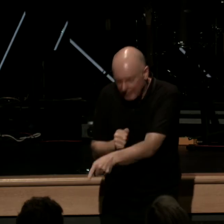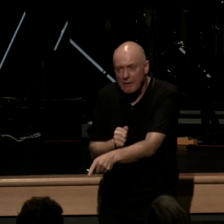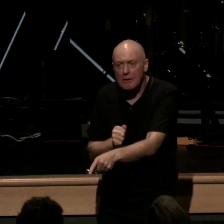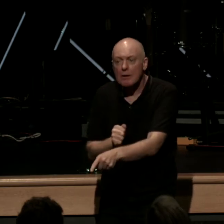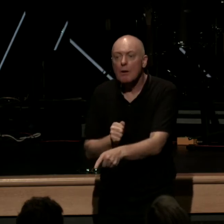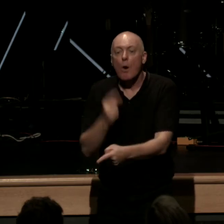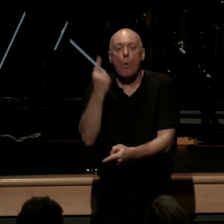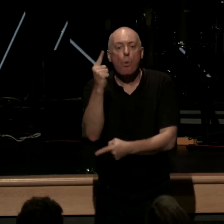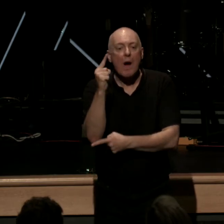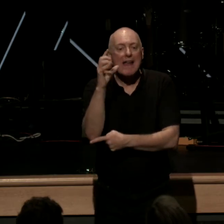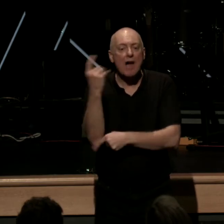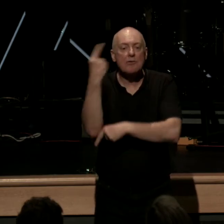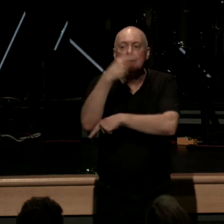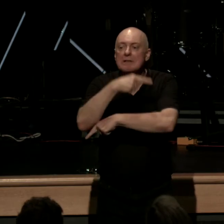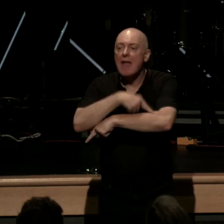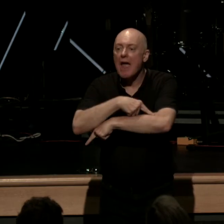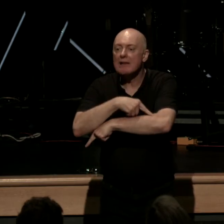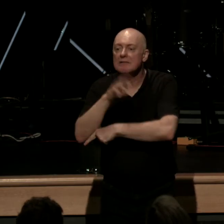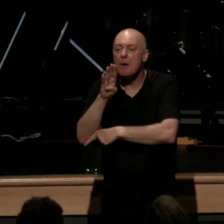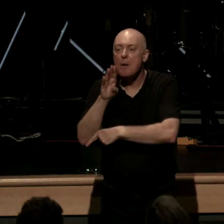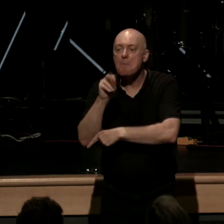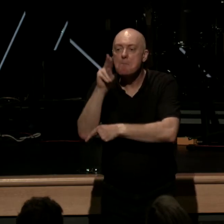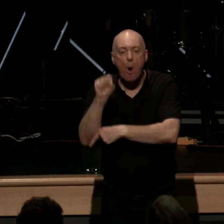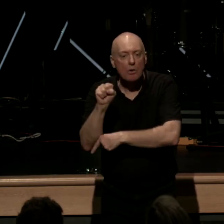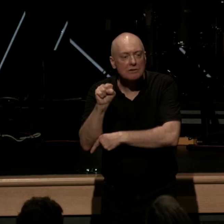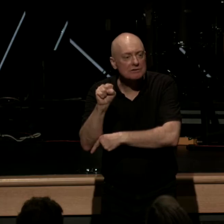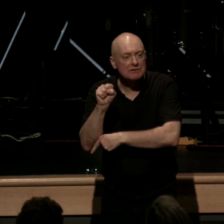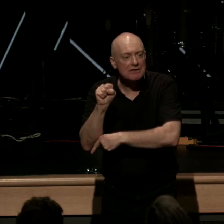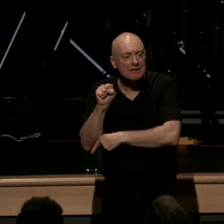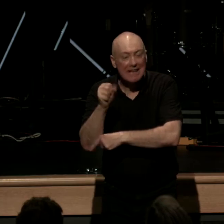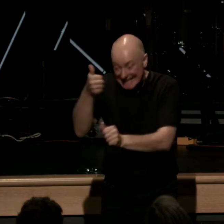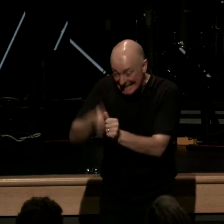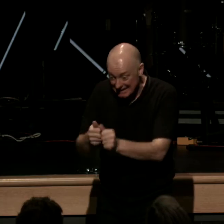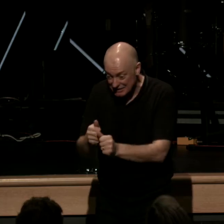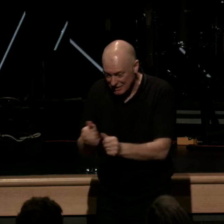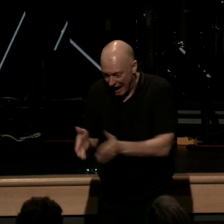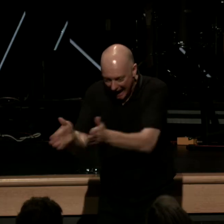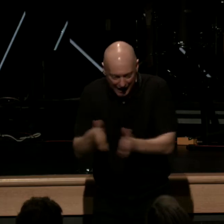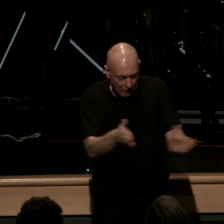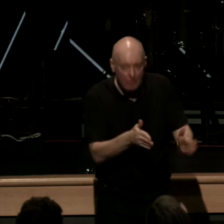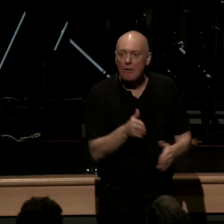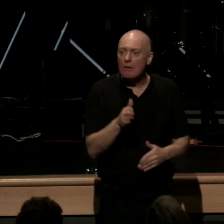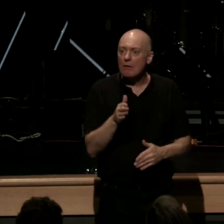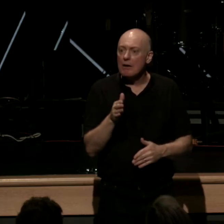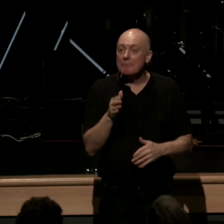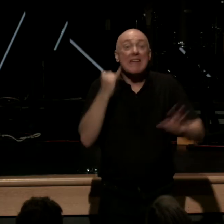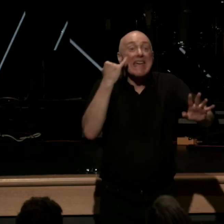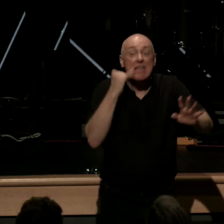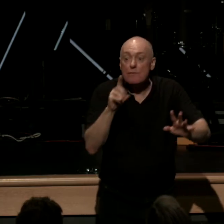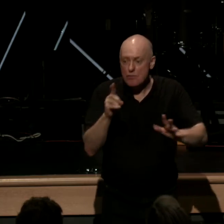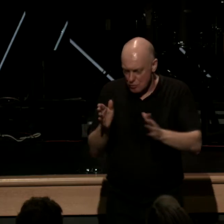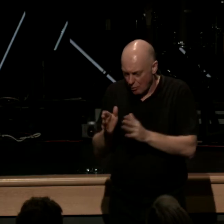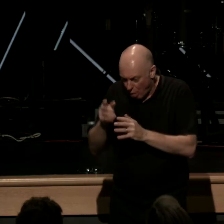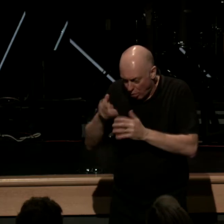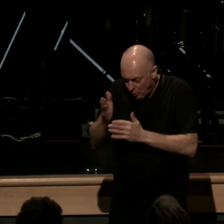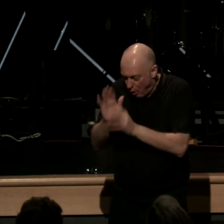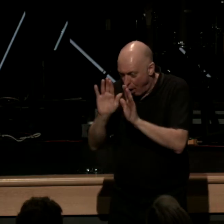with a bonus one for each aisle okay meaning if you did it right the pious visitor